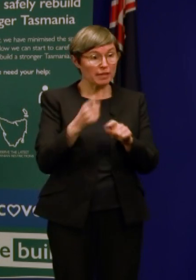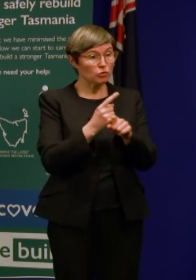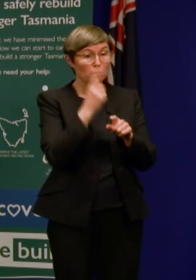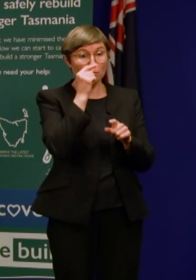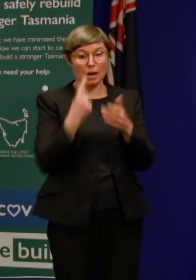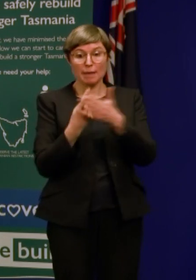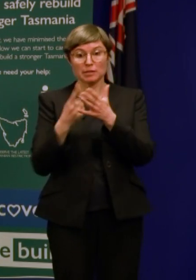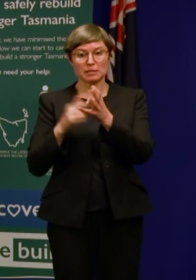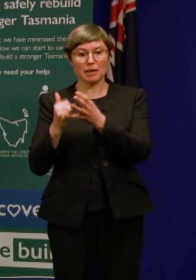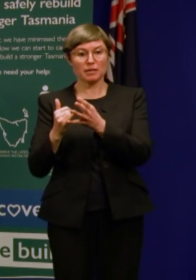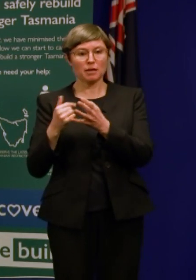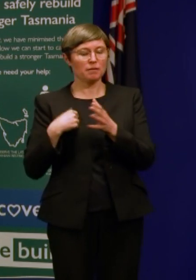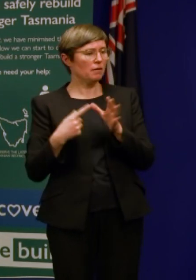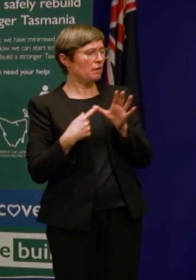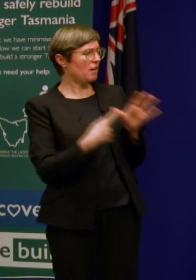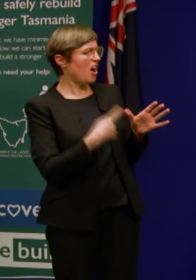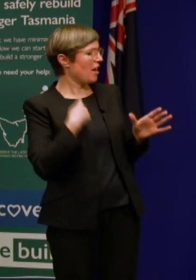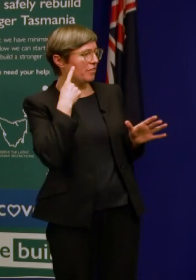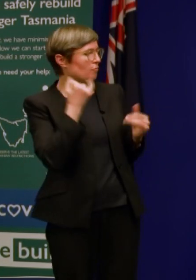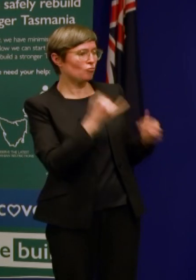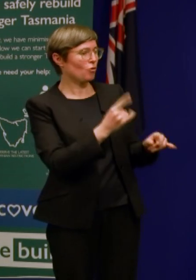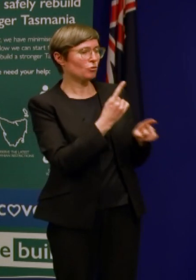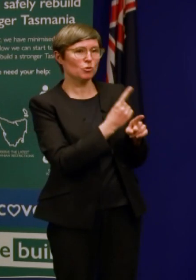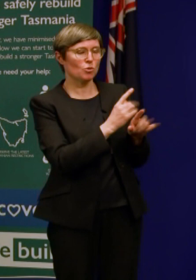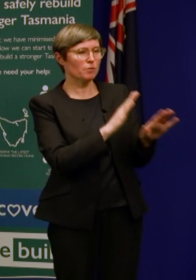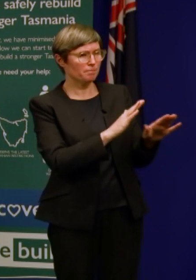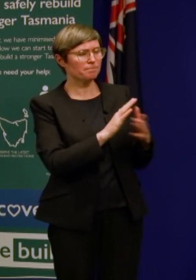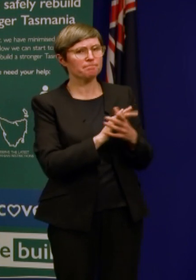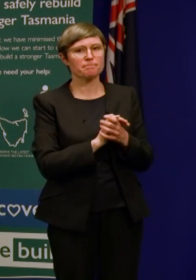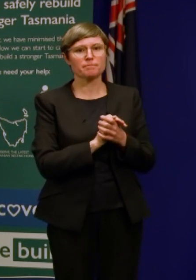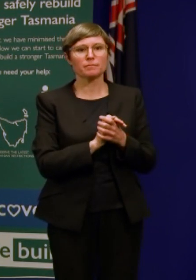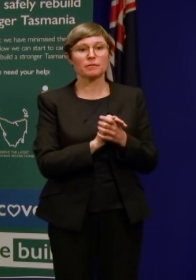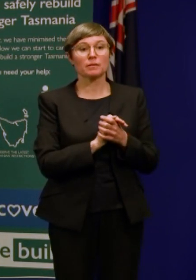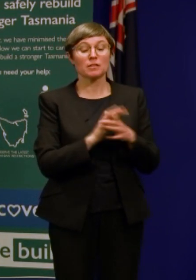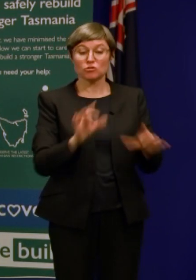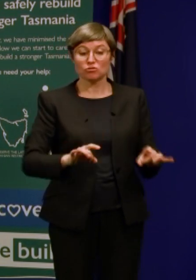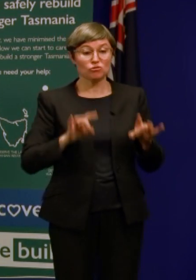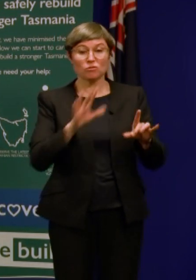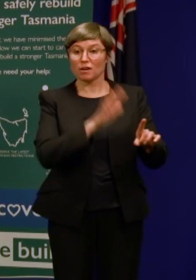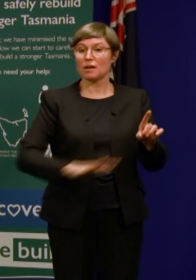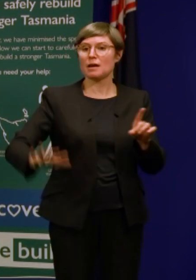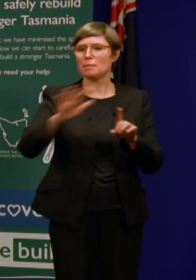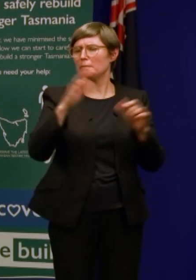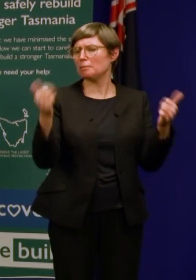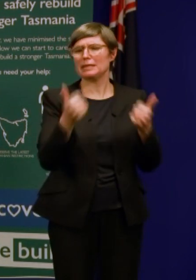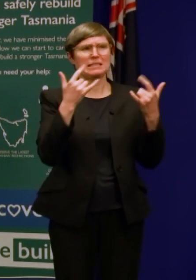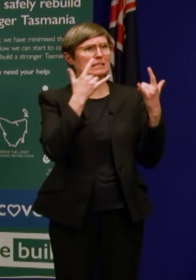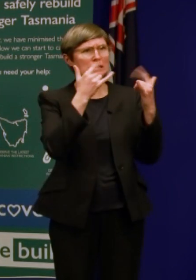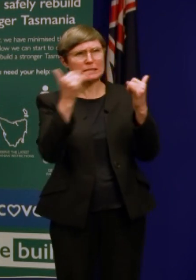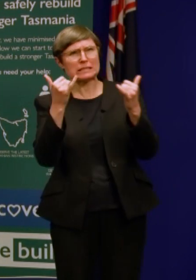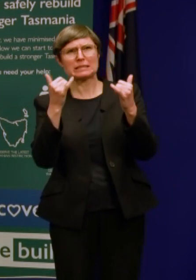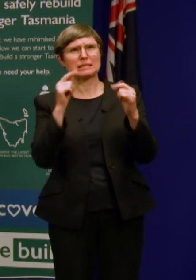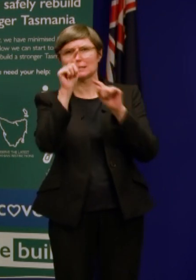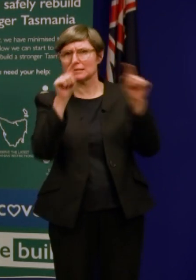I think that's wrong. I think there's been extensive testing throughout Australia. All the states in